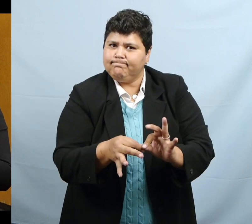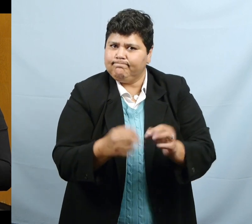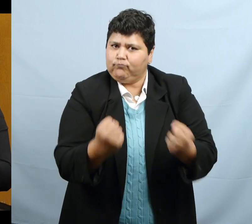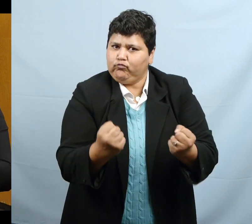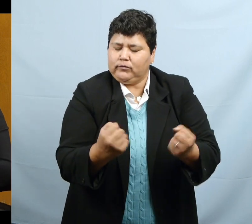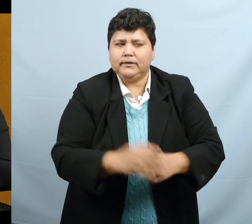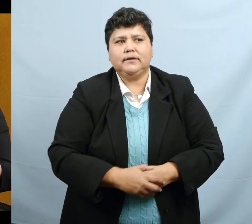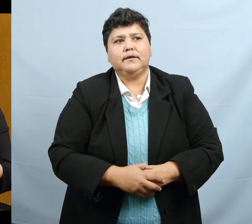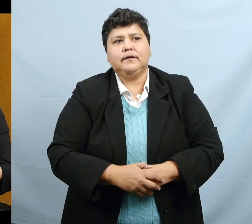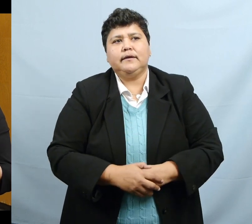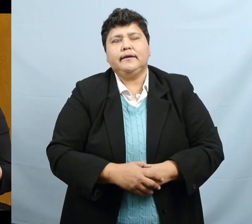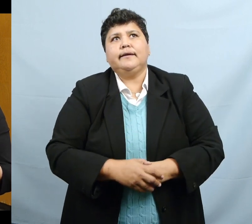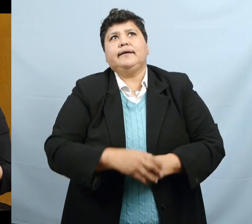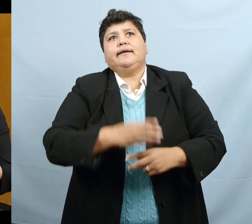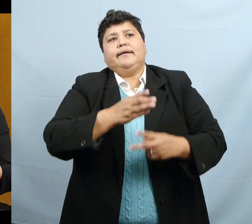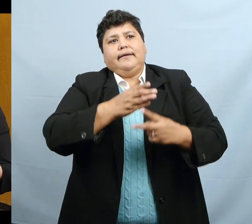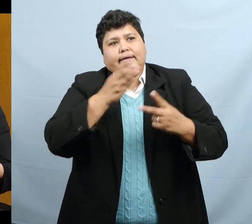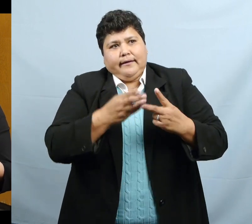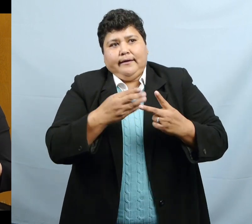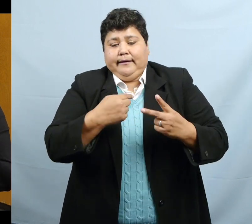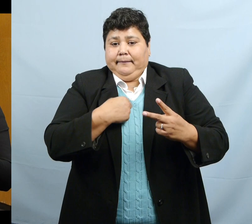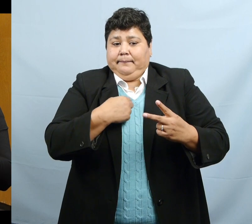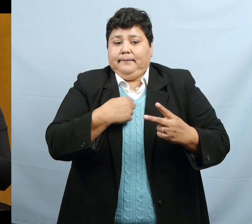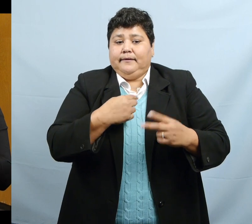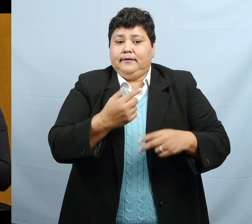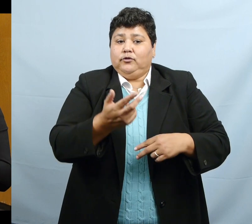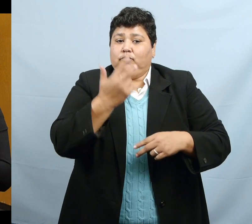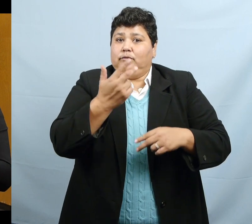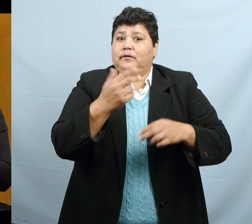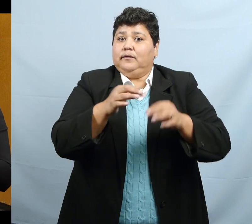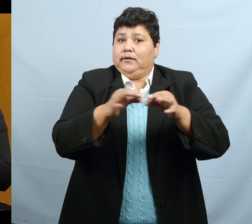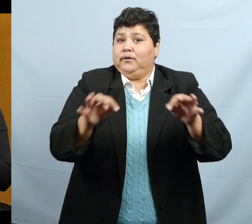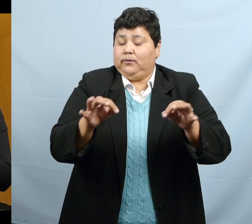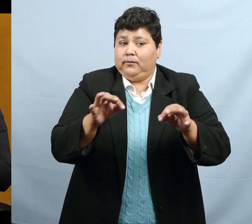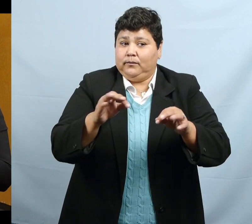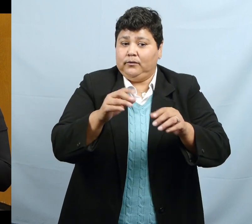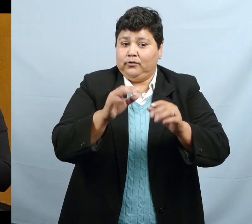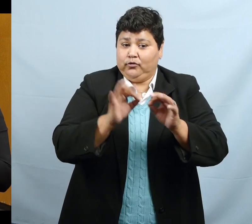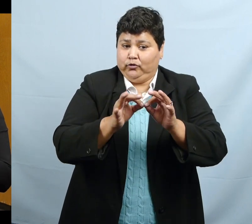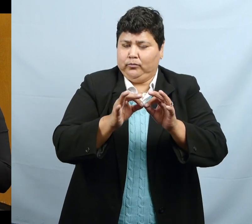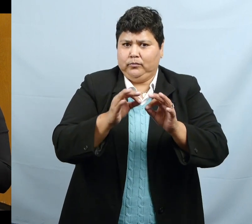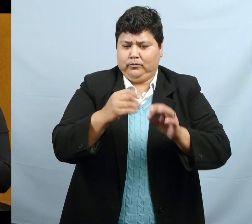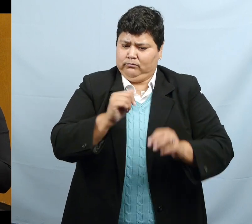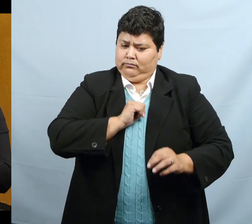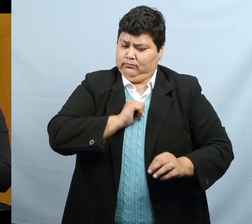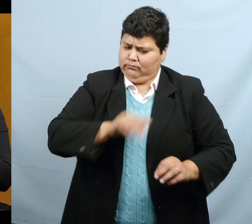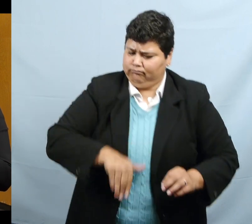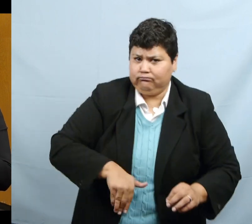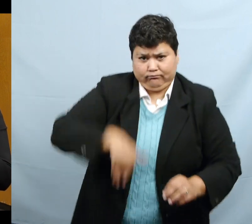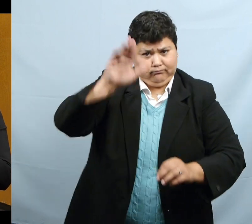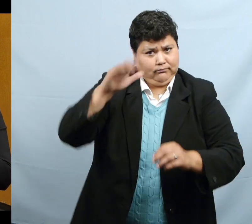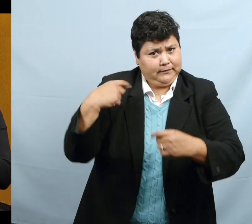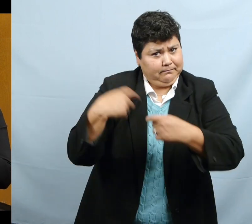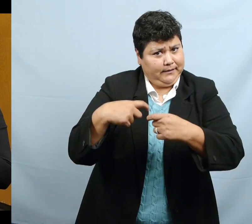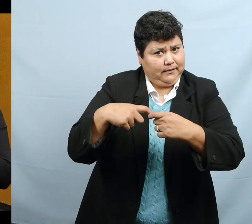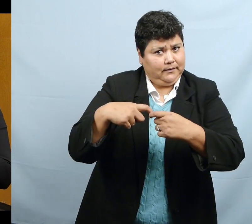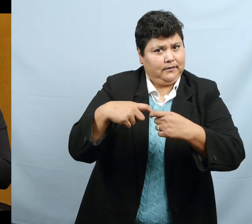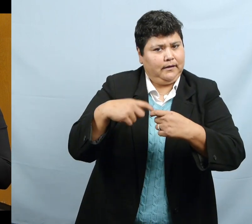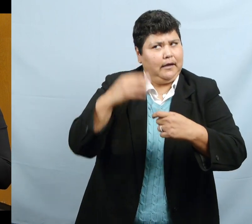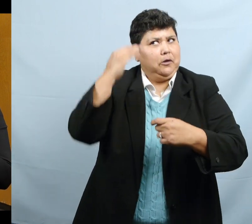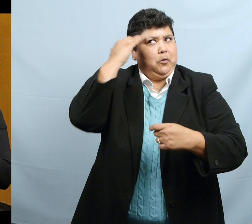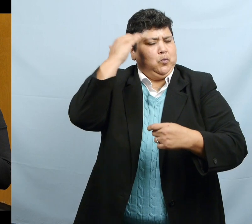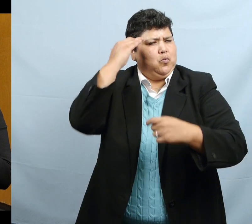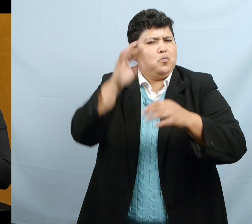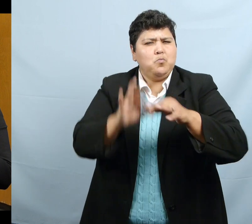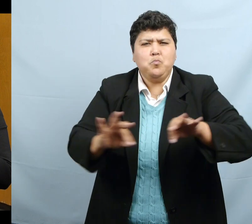interpreter. Being a native speaker of Spanish. And having a short conversation with the Spanish speaker. Will